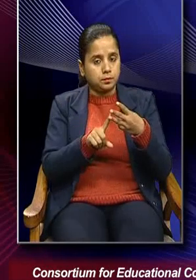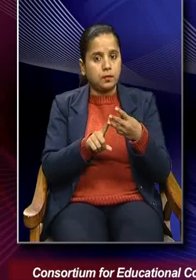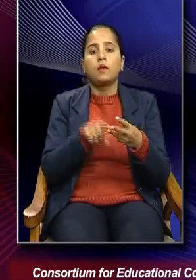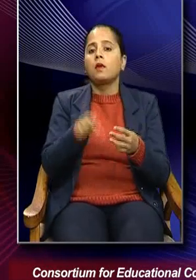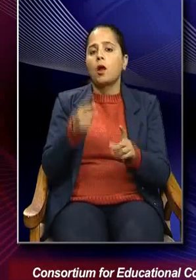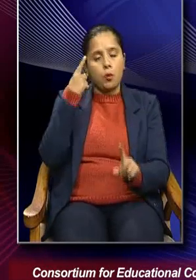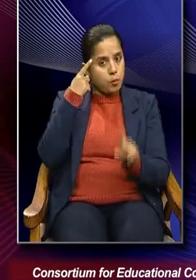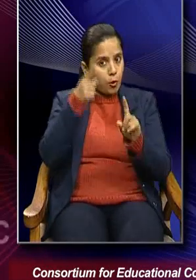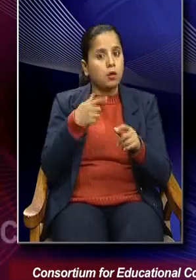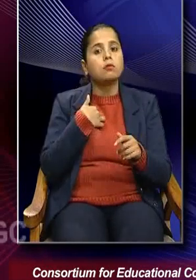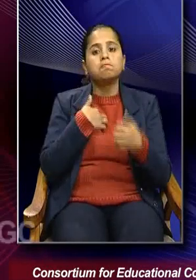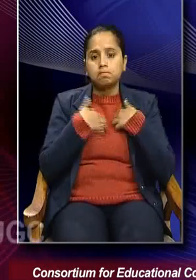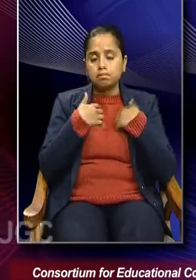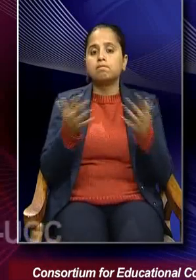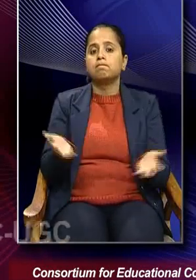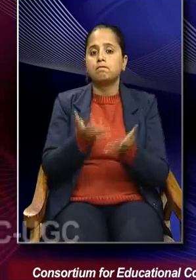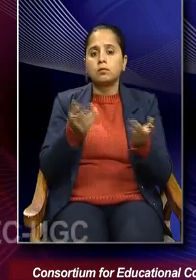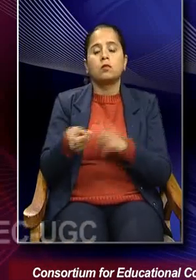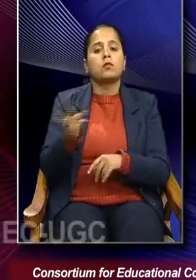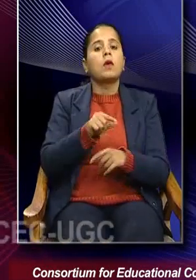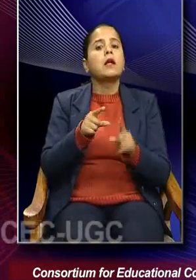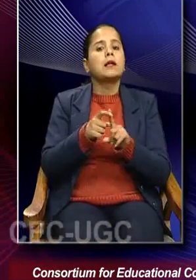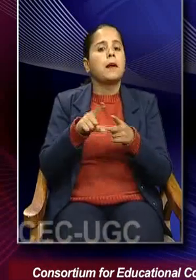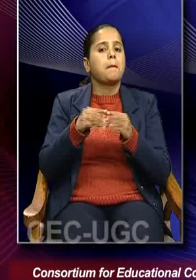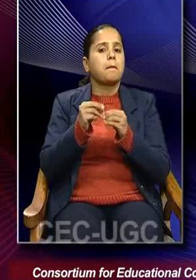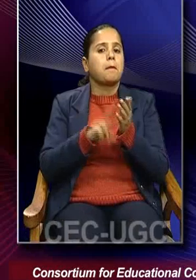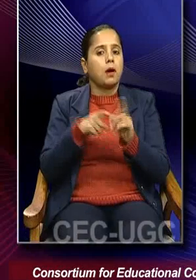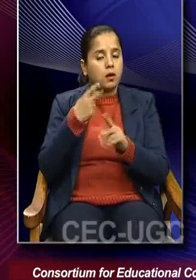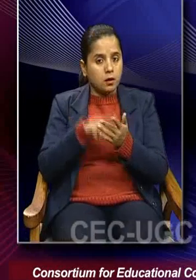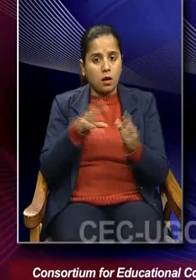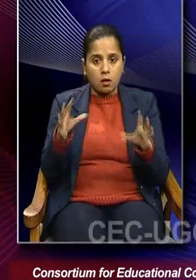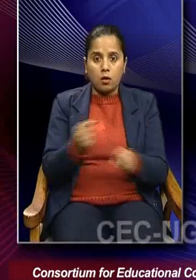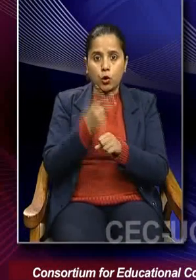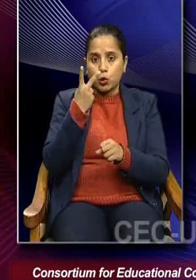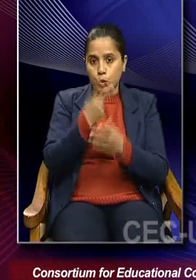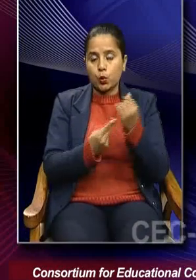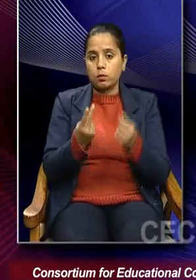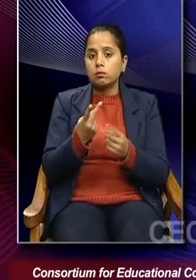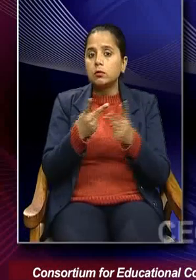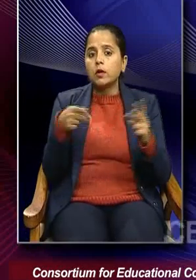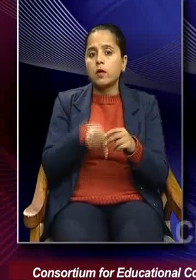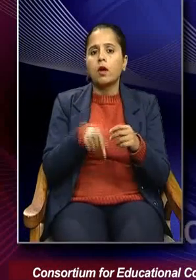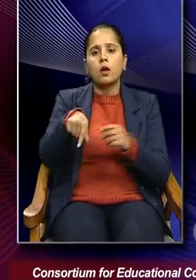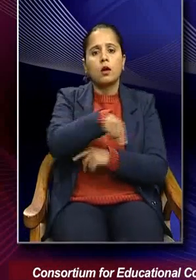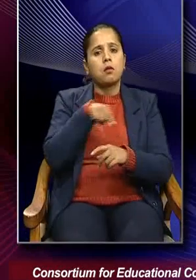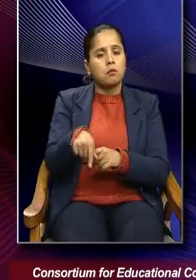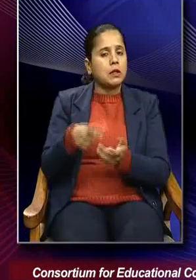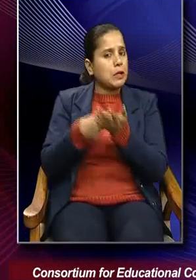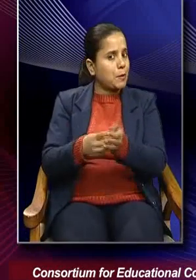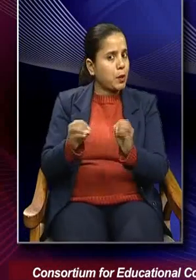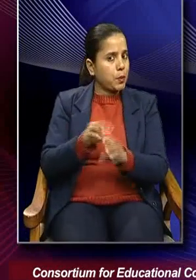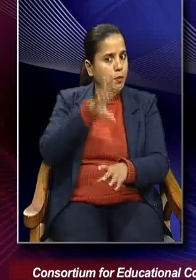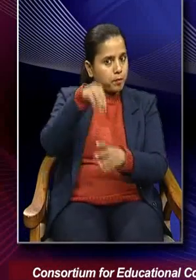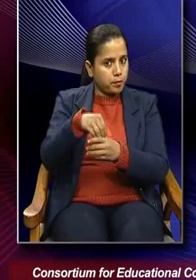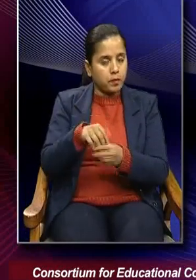encourages further debunking, merging into the unrespectable sector and understanding